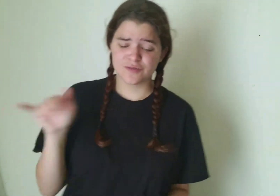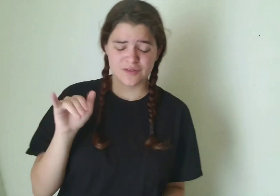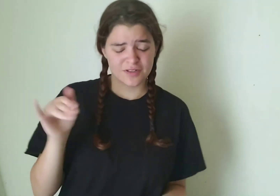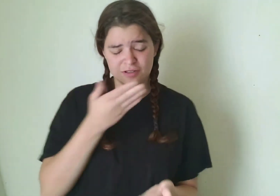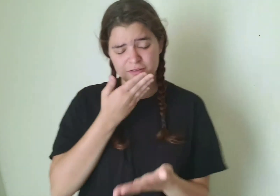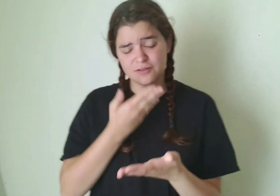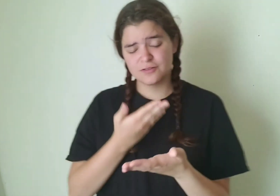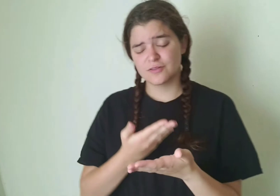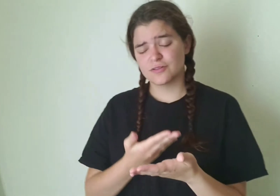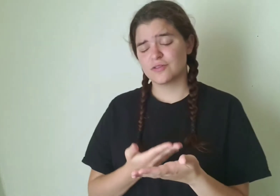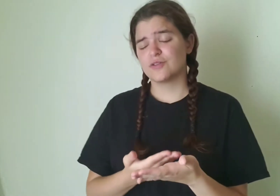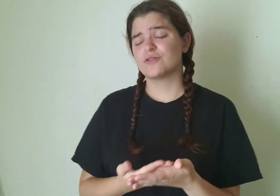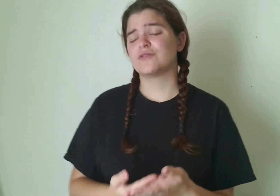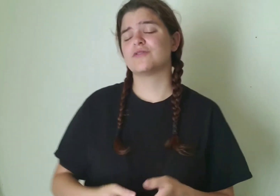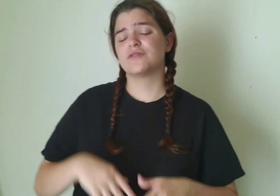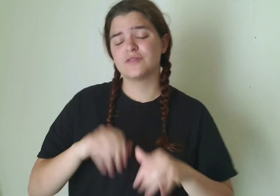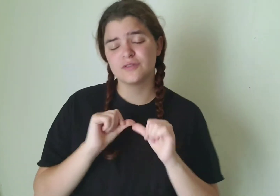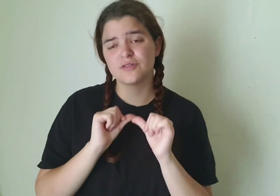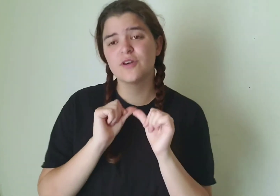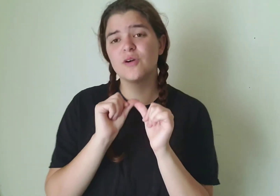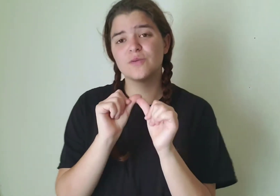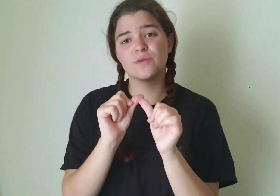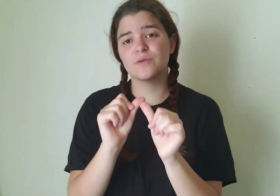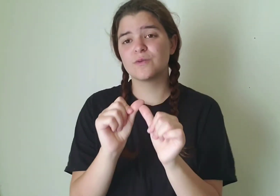as good, good